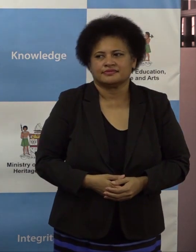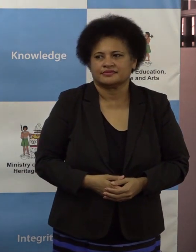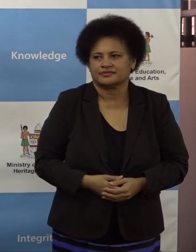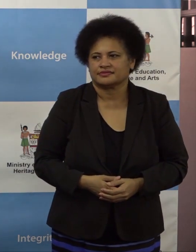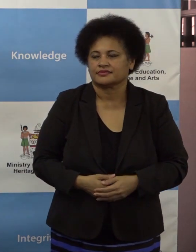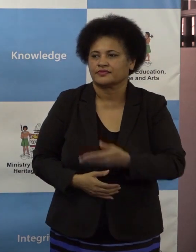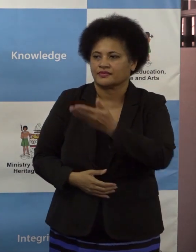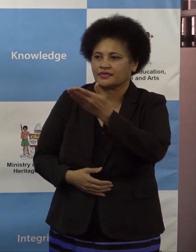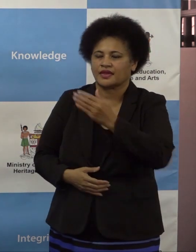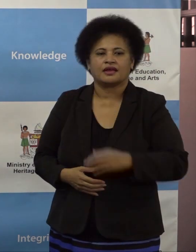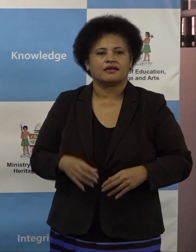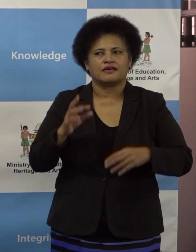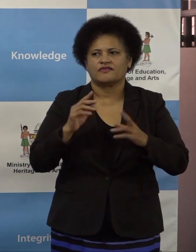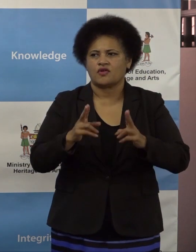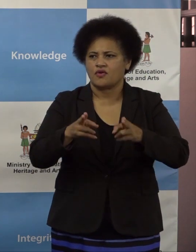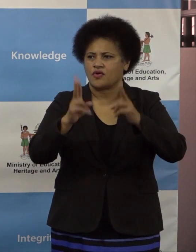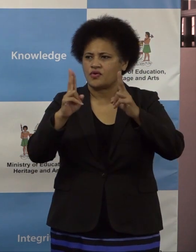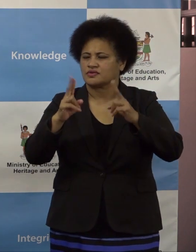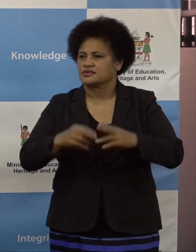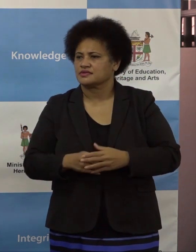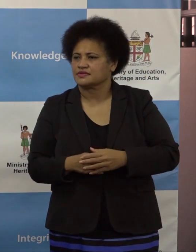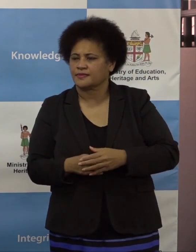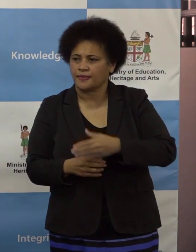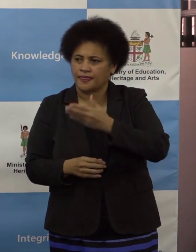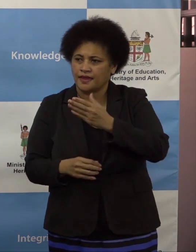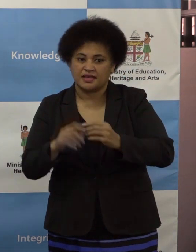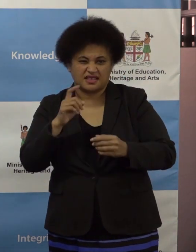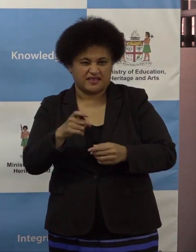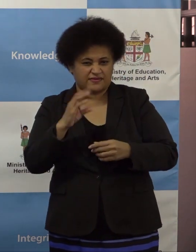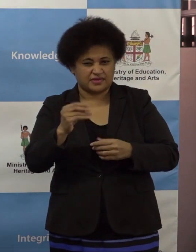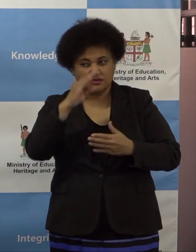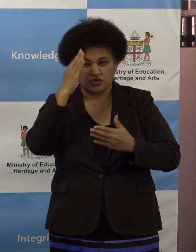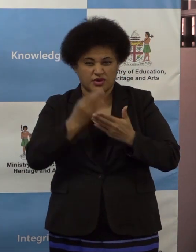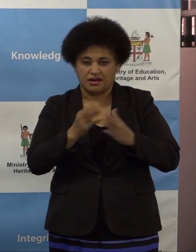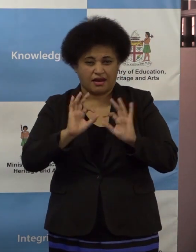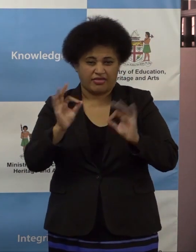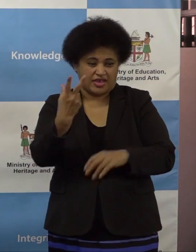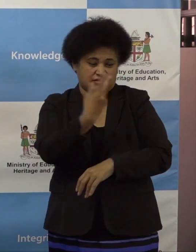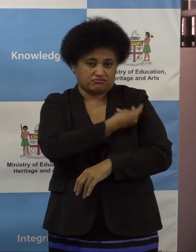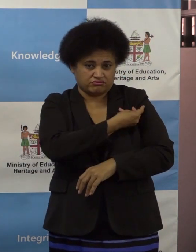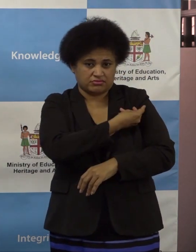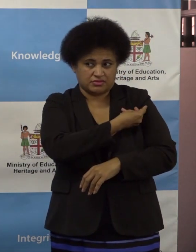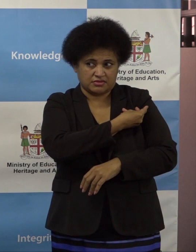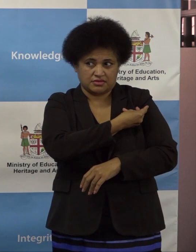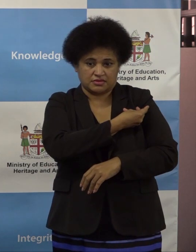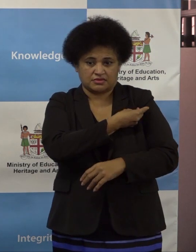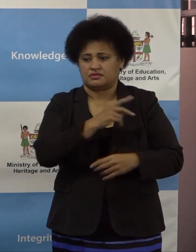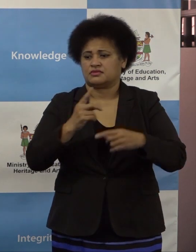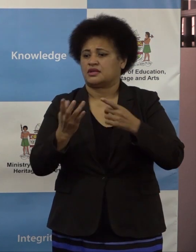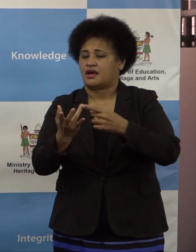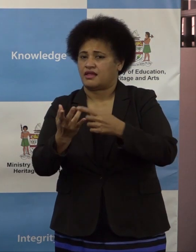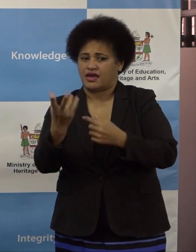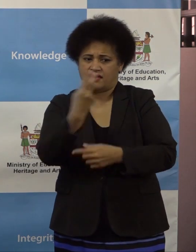For boarding school students, what are the claims in case if some students are not vaccinated and those who are vaccinated, how will